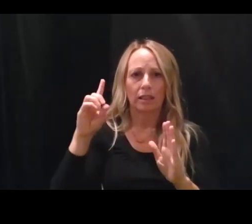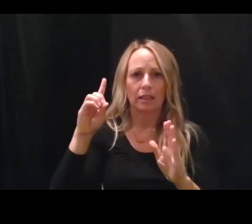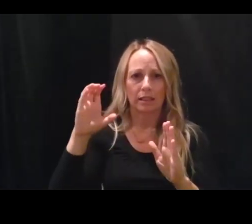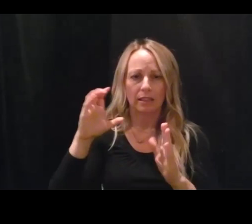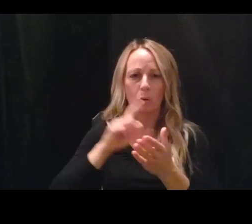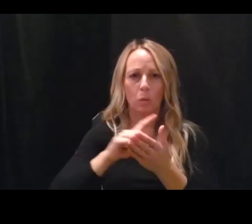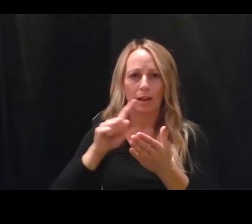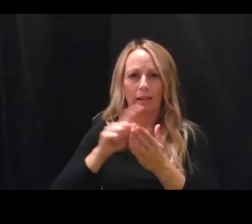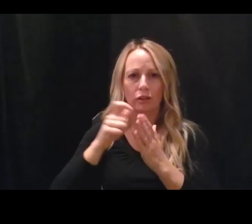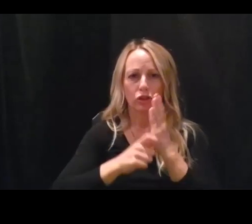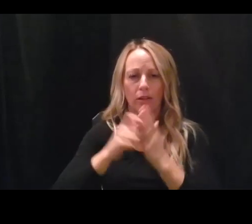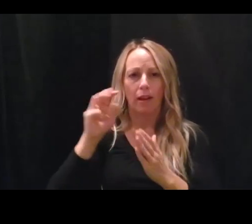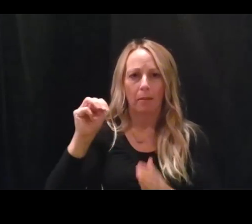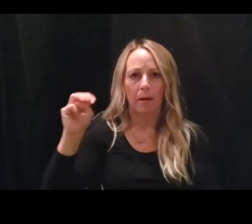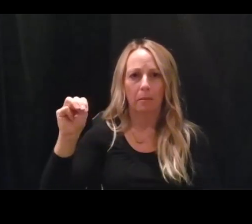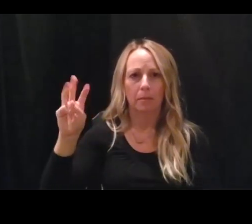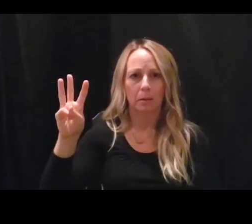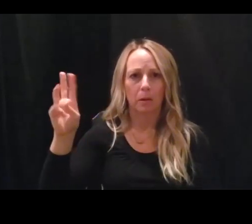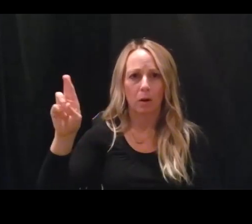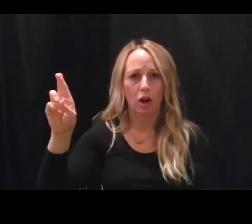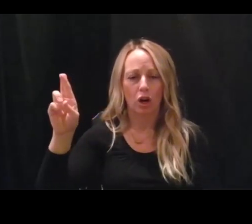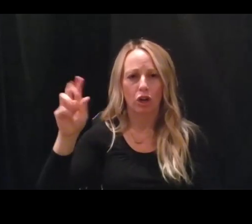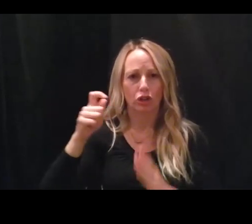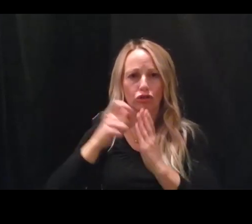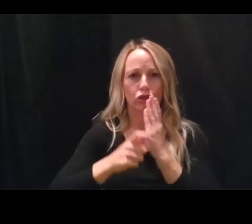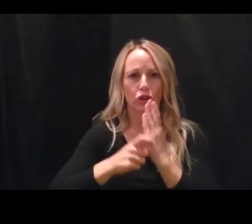MMWR, two, um,